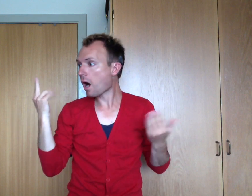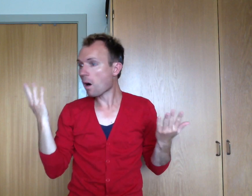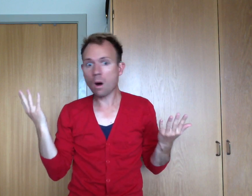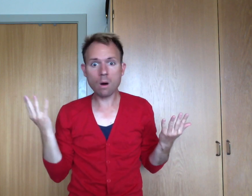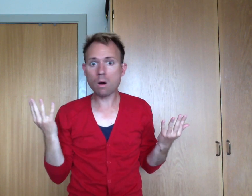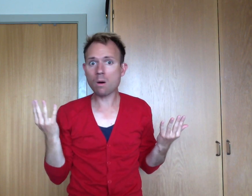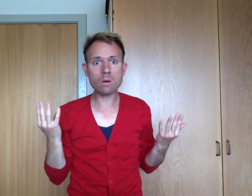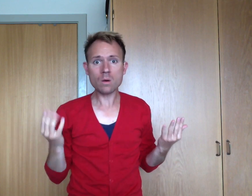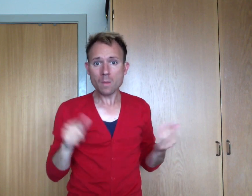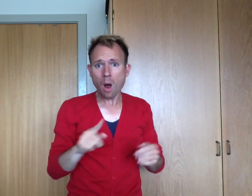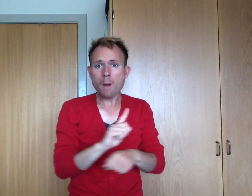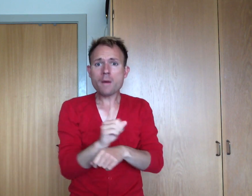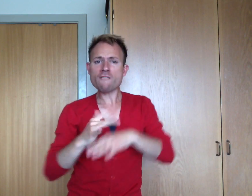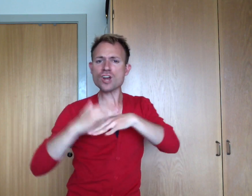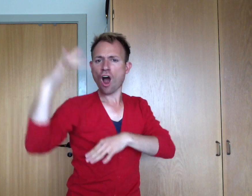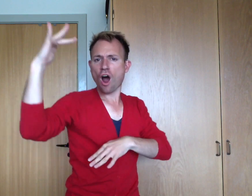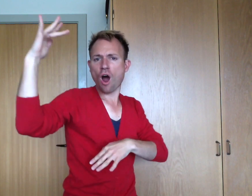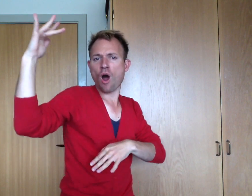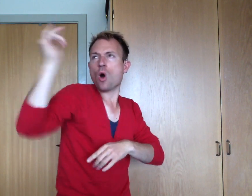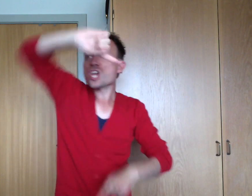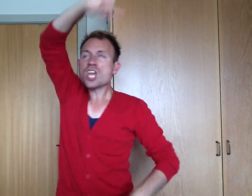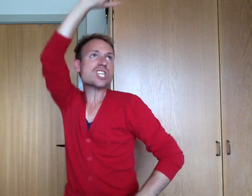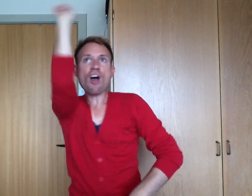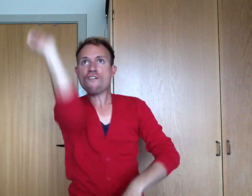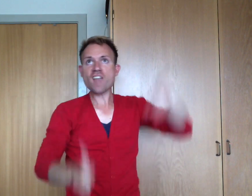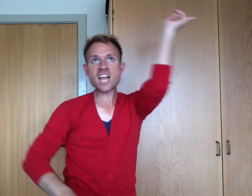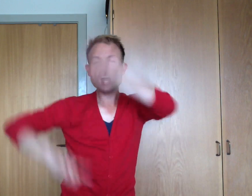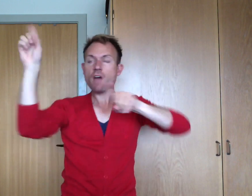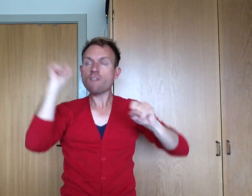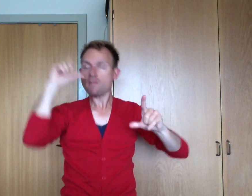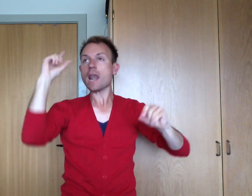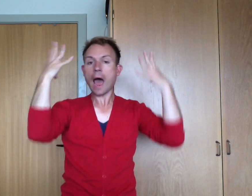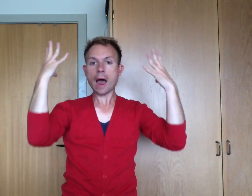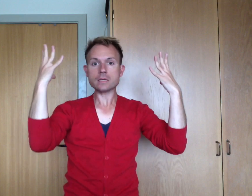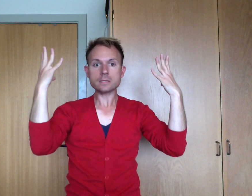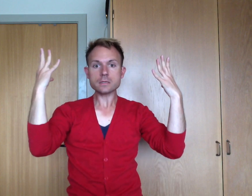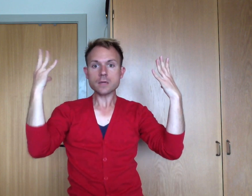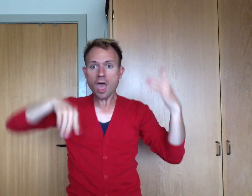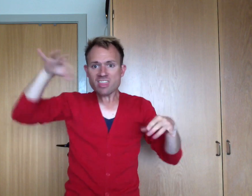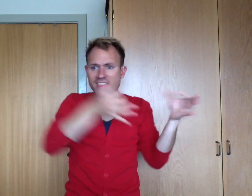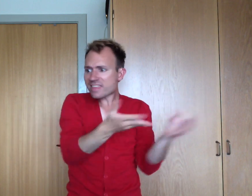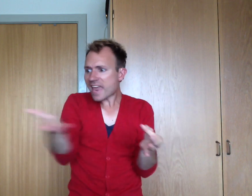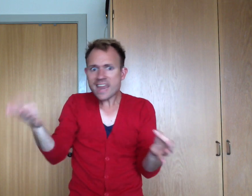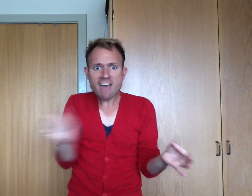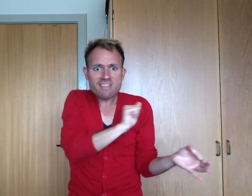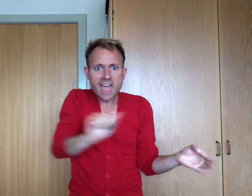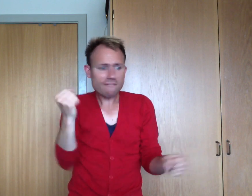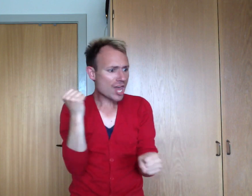There were moments of gold And there were flashes of light There were things I'd never do